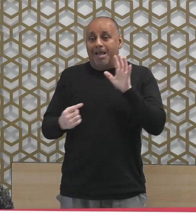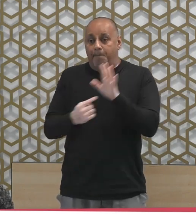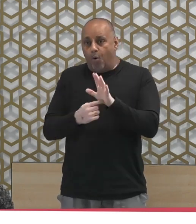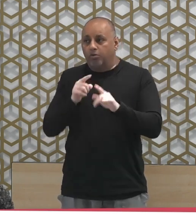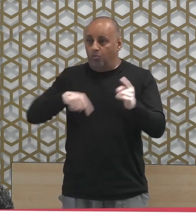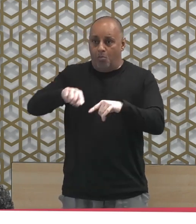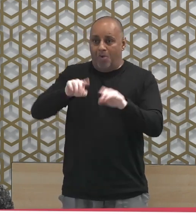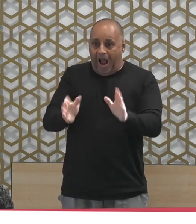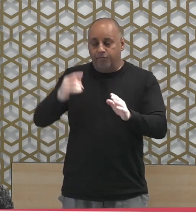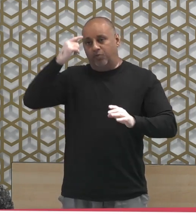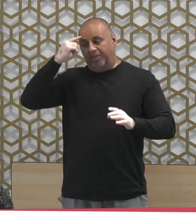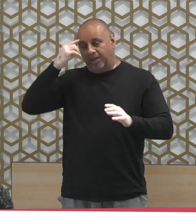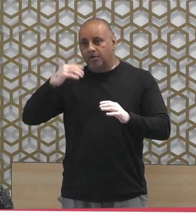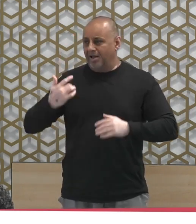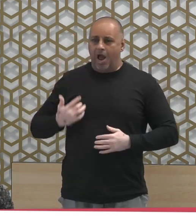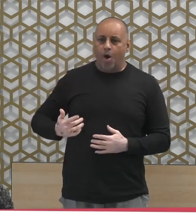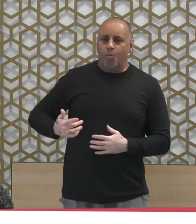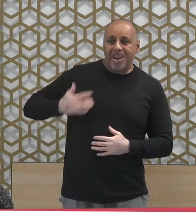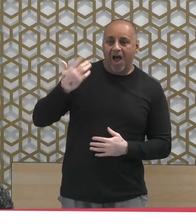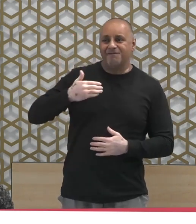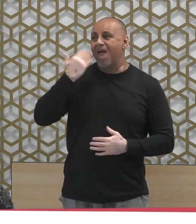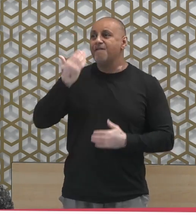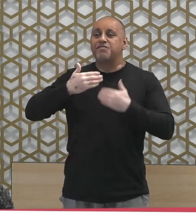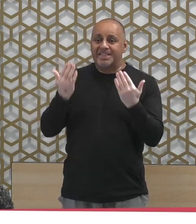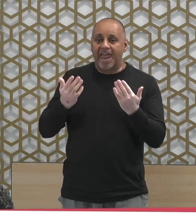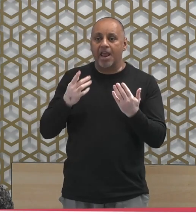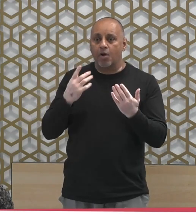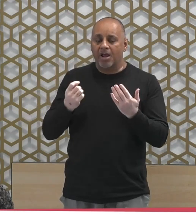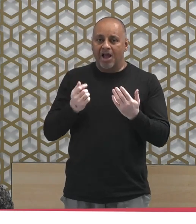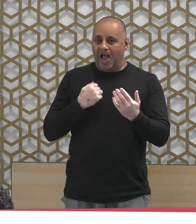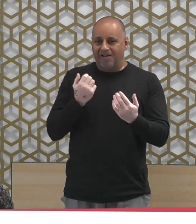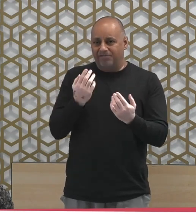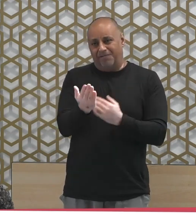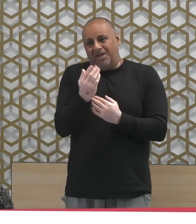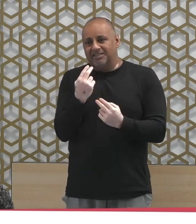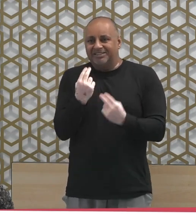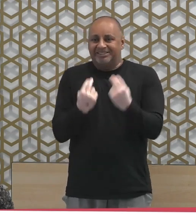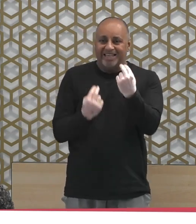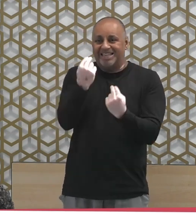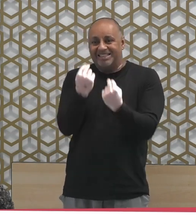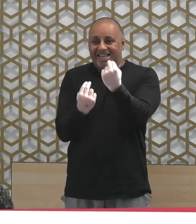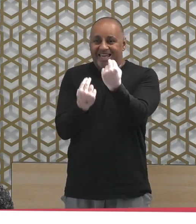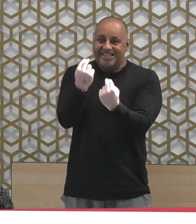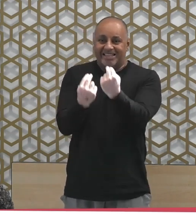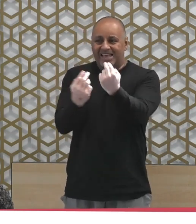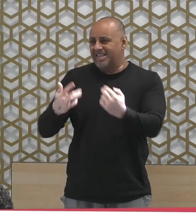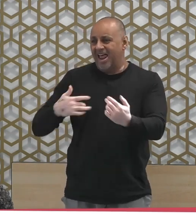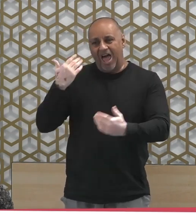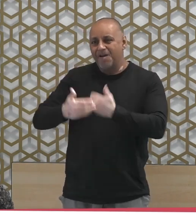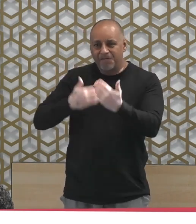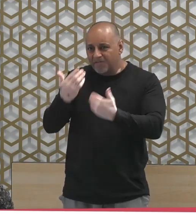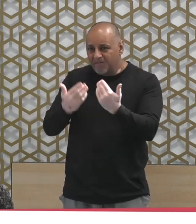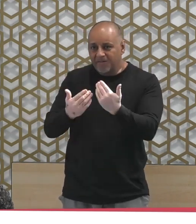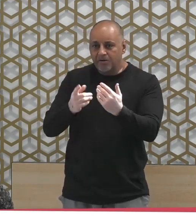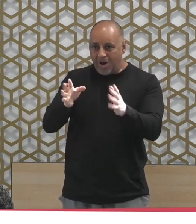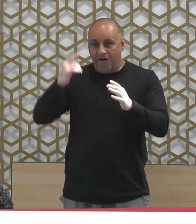day Allah subhanahu wa ta gives us as a Muslim, to be aware of what pleases Allah subhanahu wa ta'ala, best we know, and that